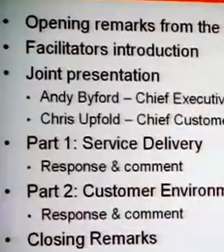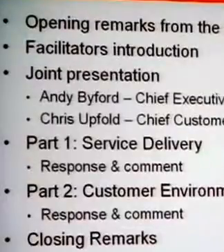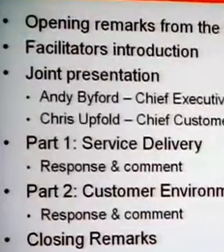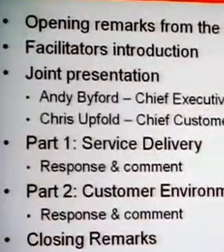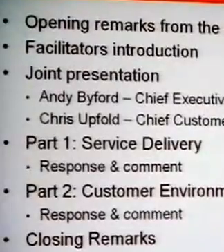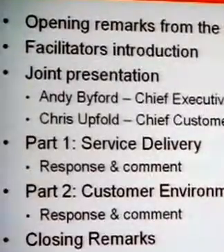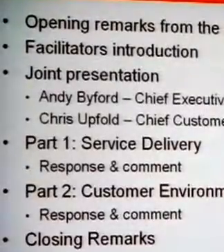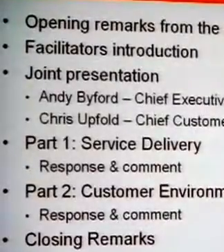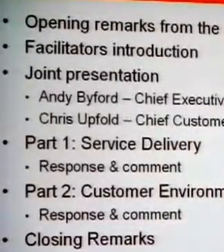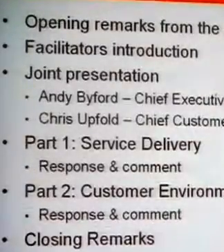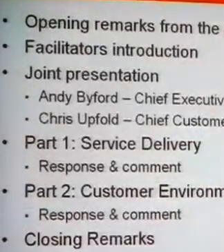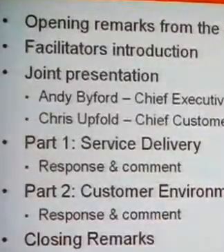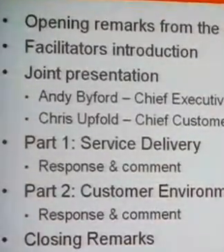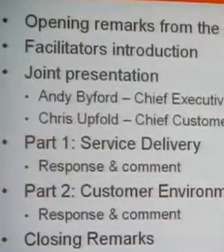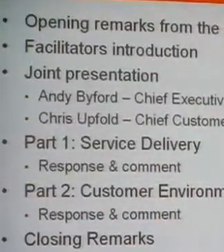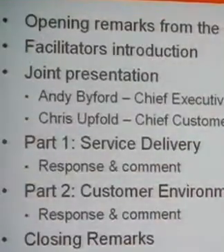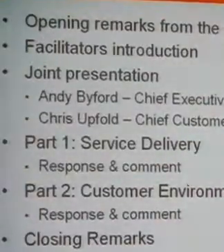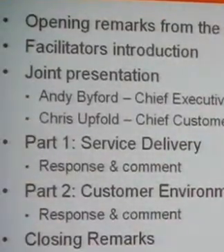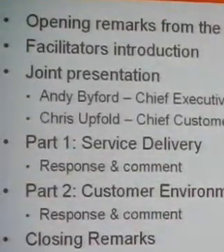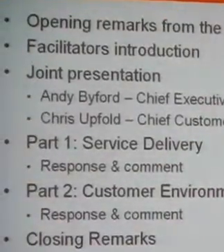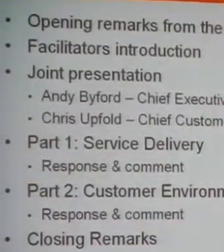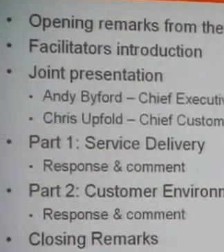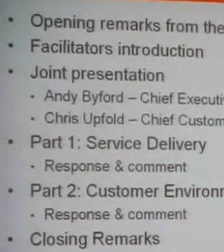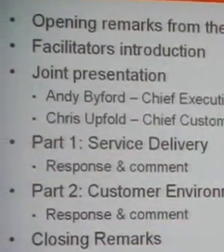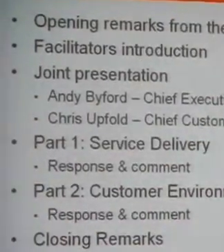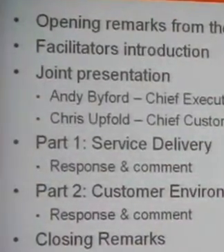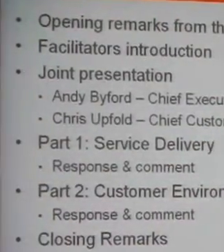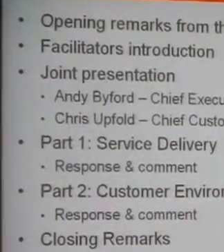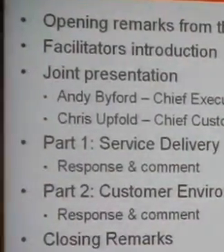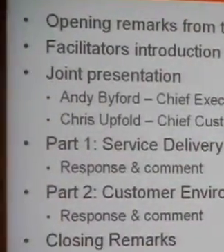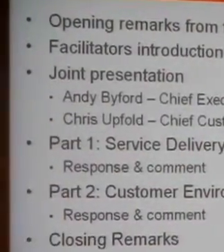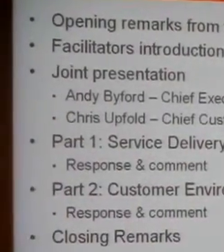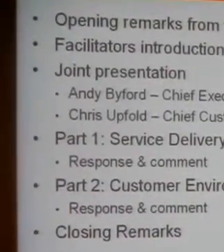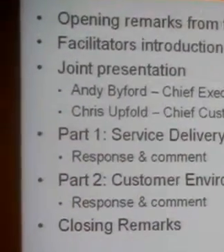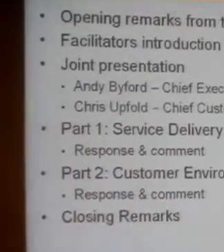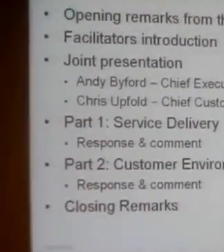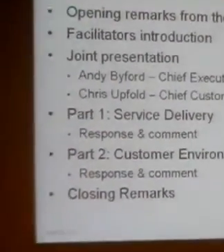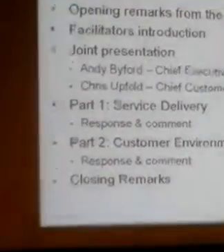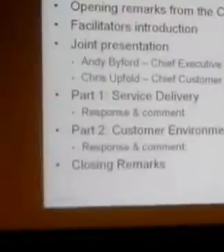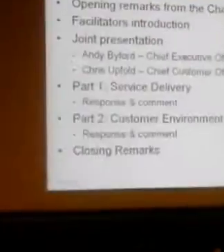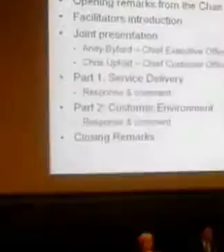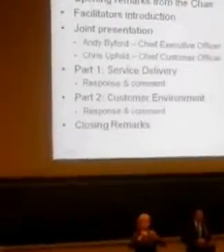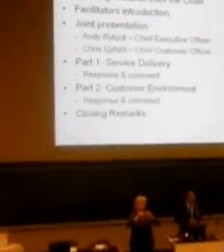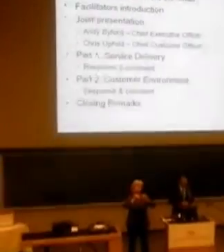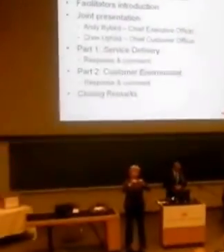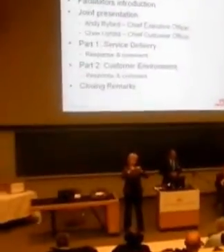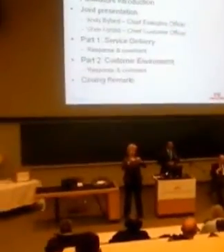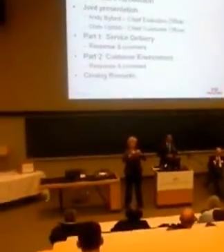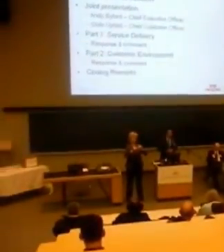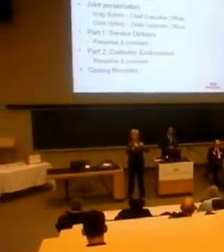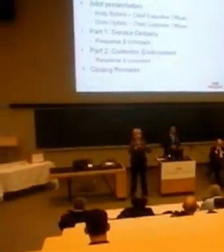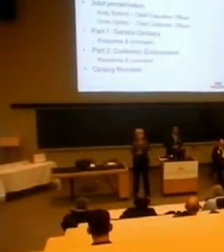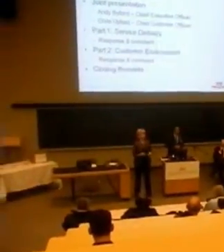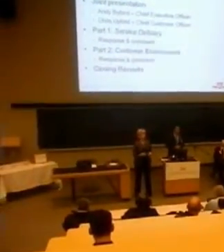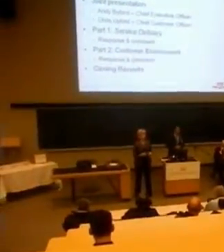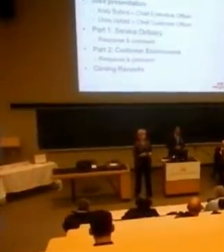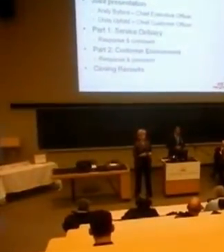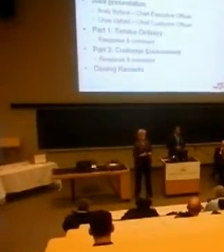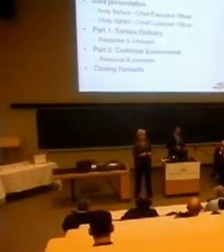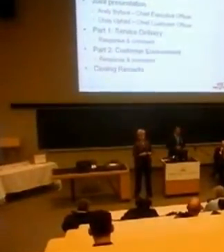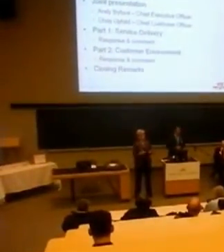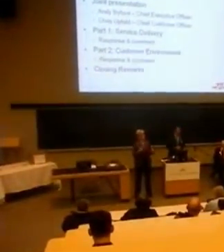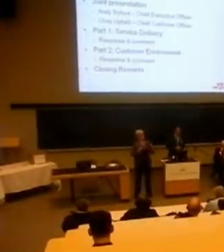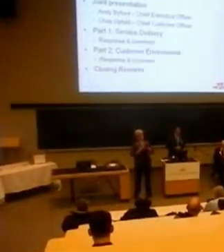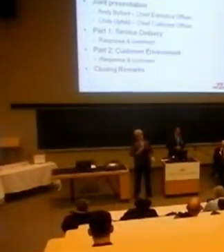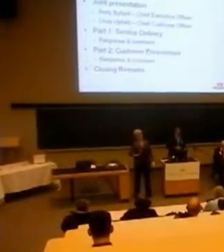time, we'll be wrapping up with closing remarks. But of course the conversation doesn't end here, now it's an ongoing conversation about how the